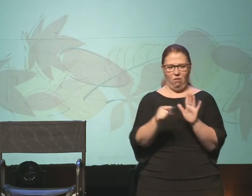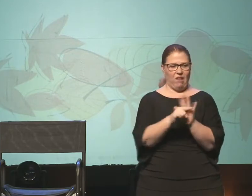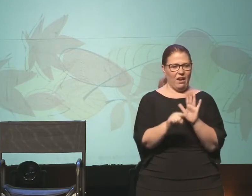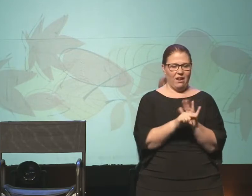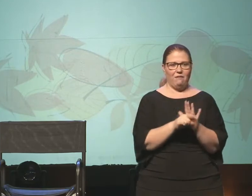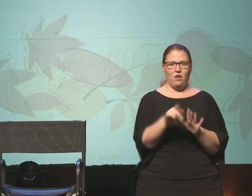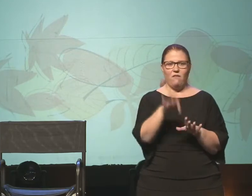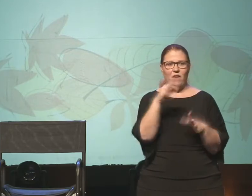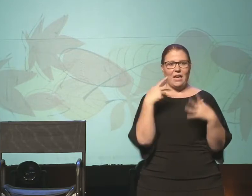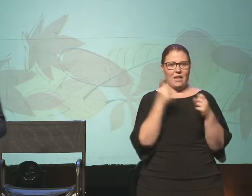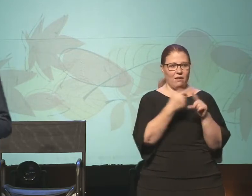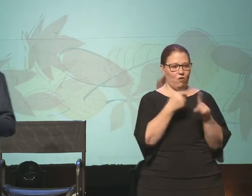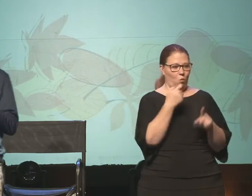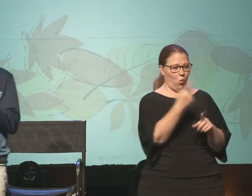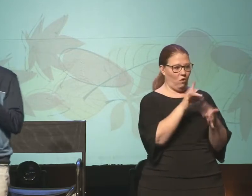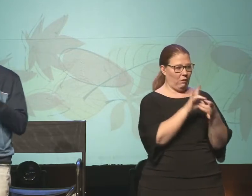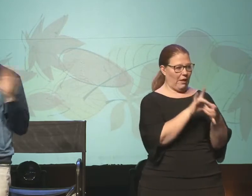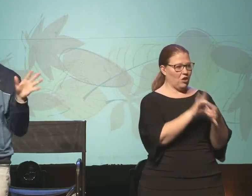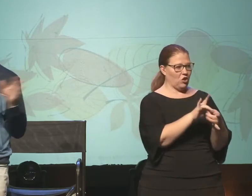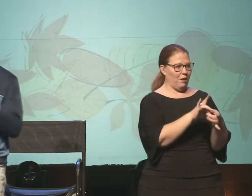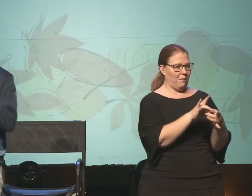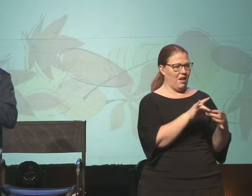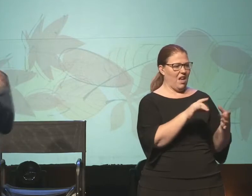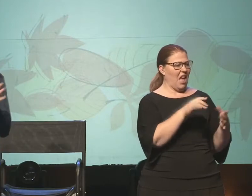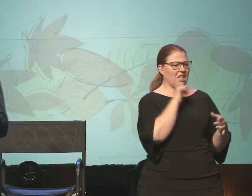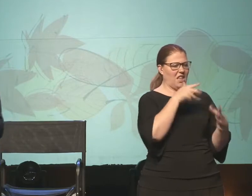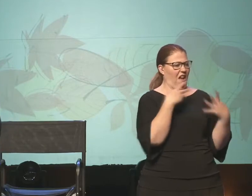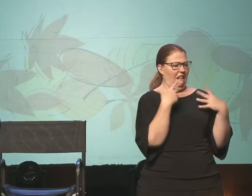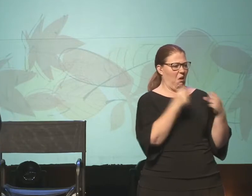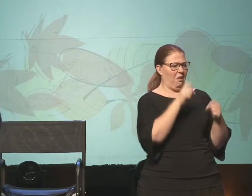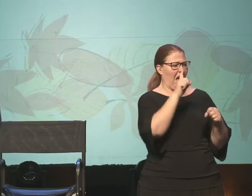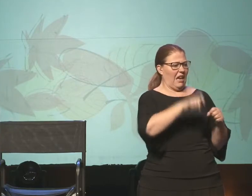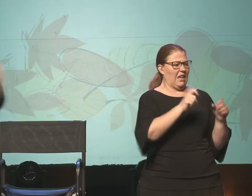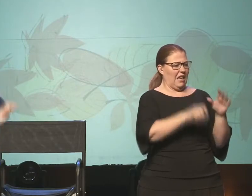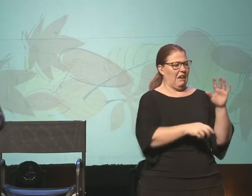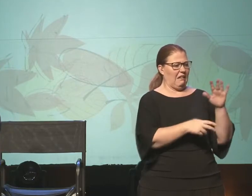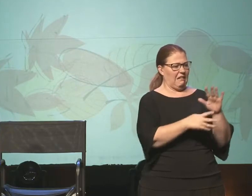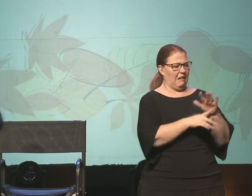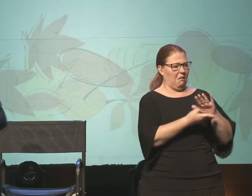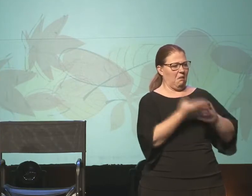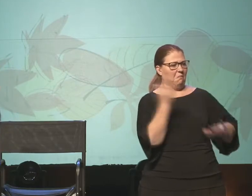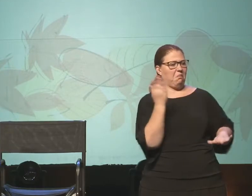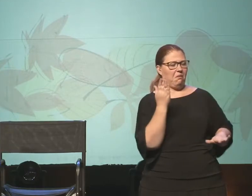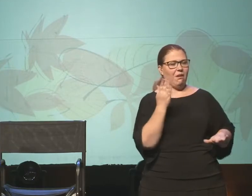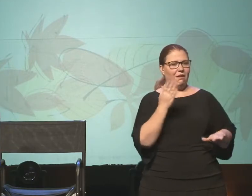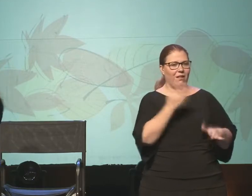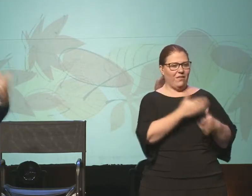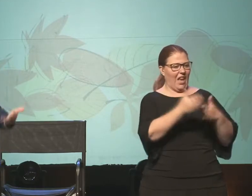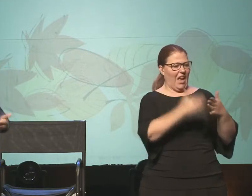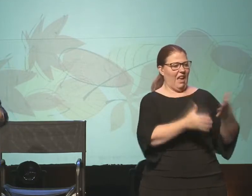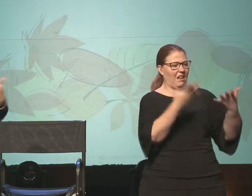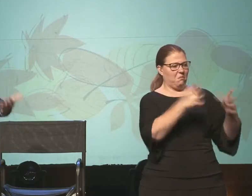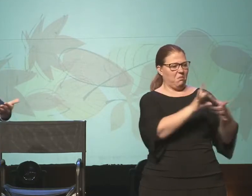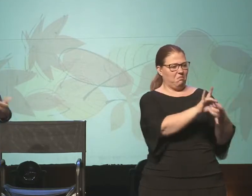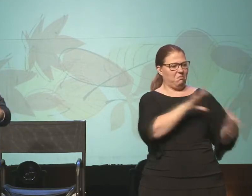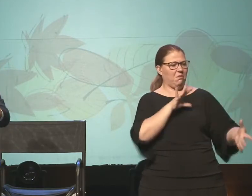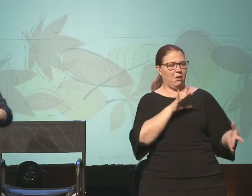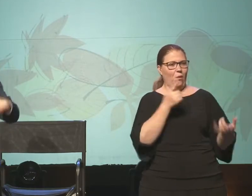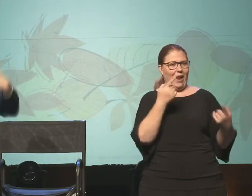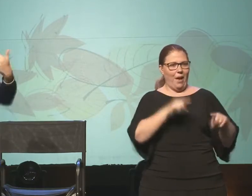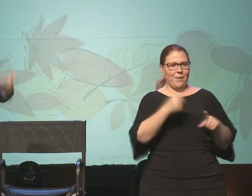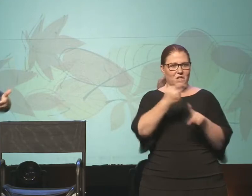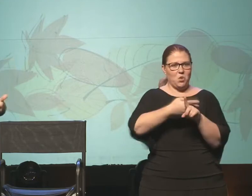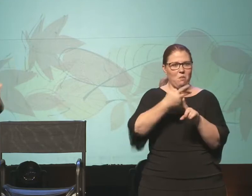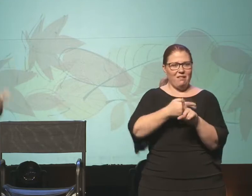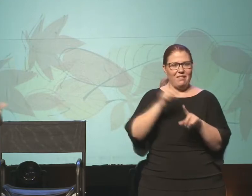right? You find healing from one relationship. You say, this is unhealthy. I've got to get out of here. So you end it. But then what happens in like a month or two months, find